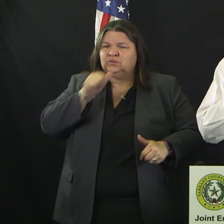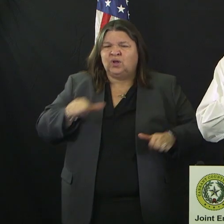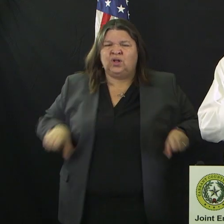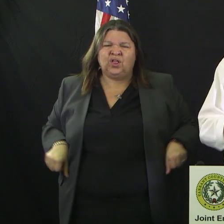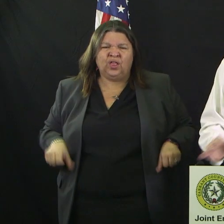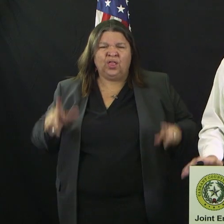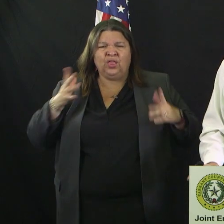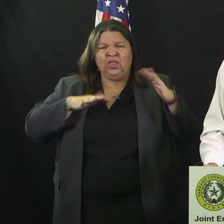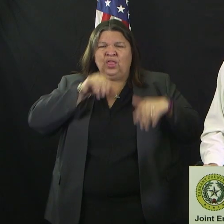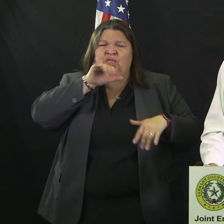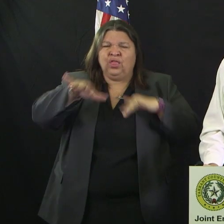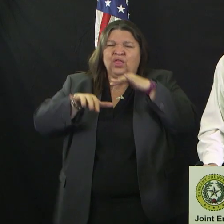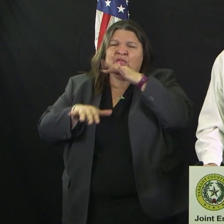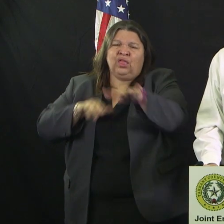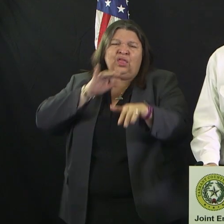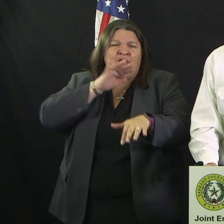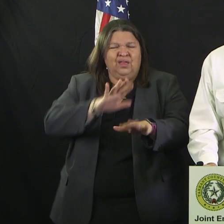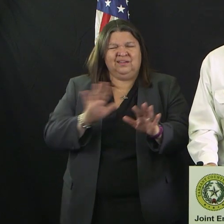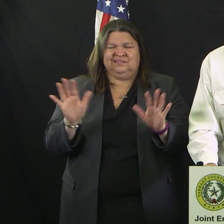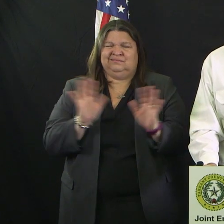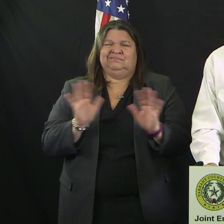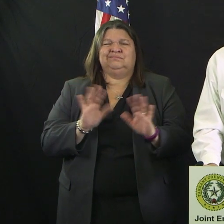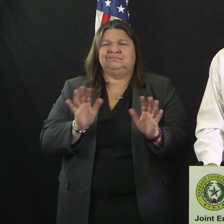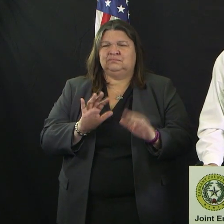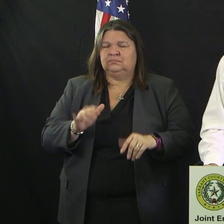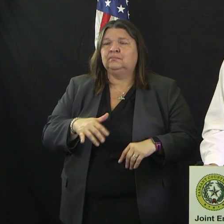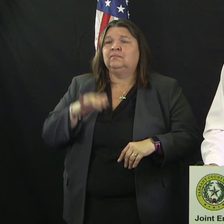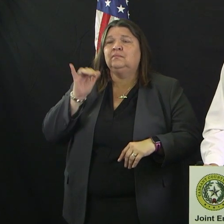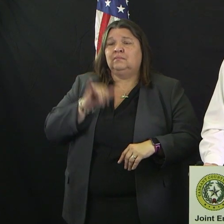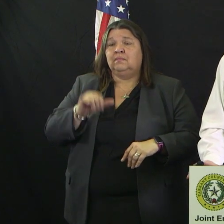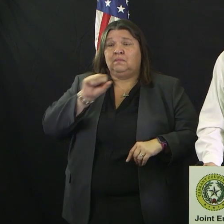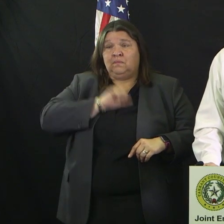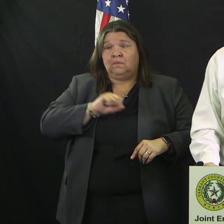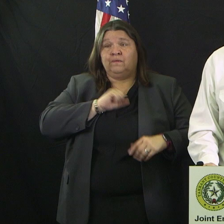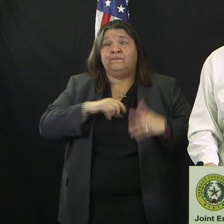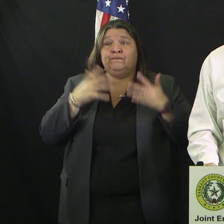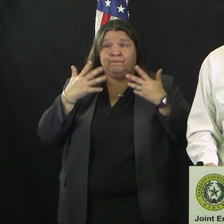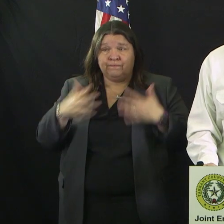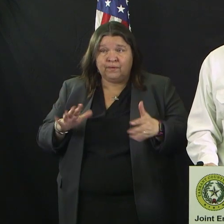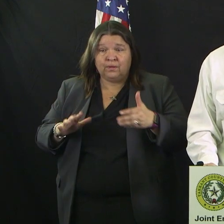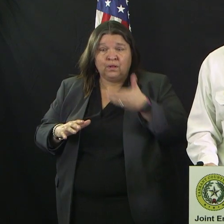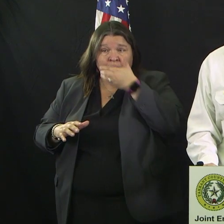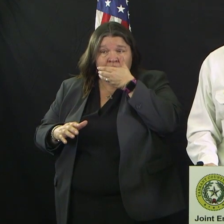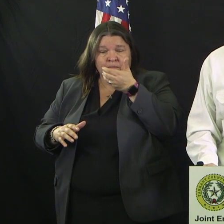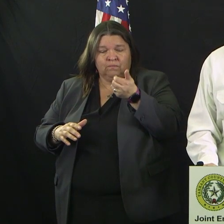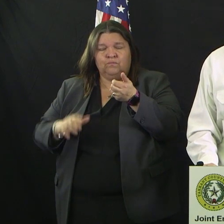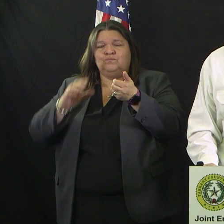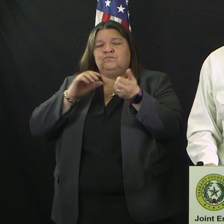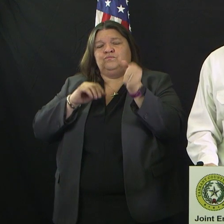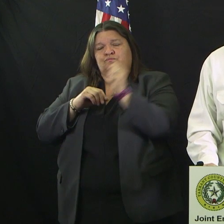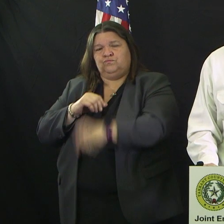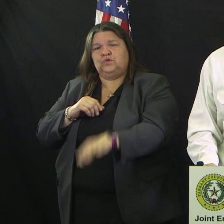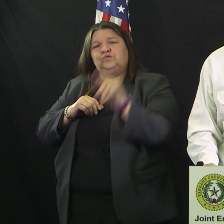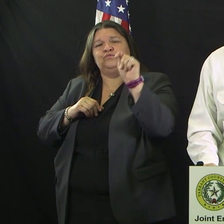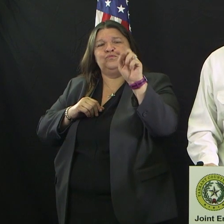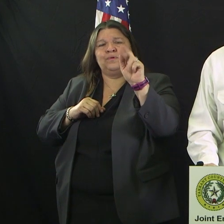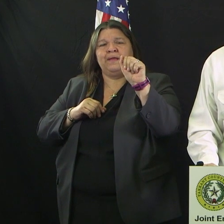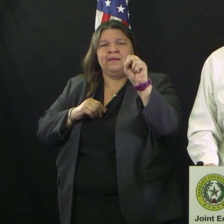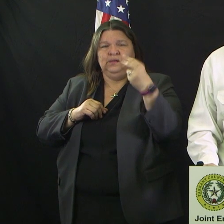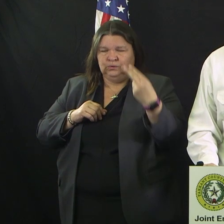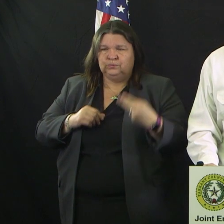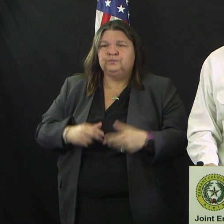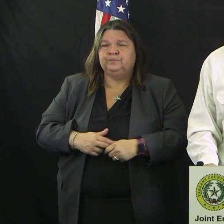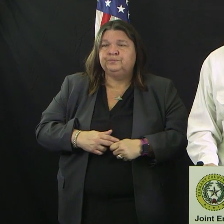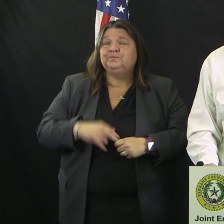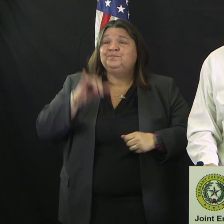and then properly discarding that after you've used that. Again, those are consistent recommendations that have been from day